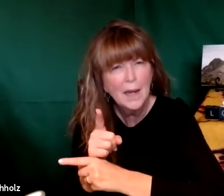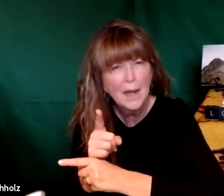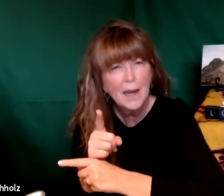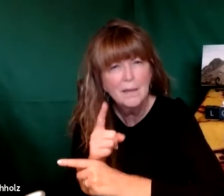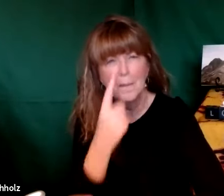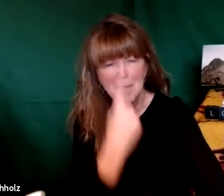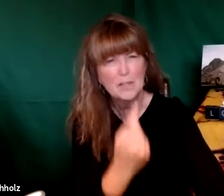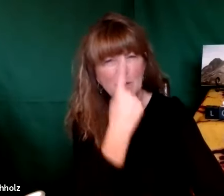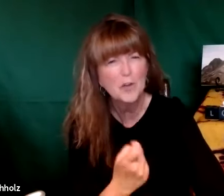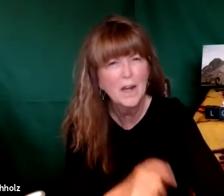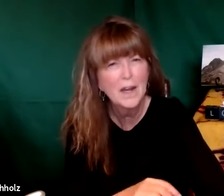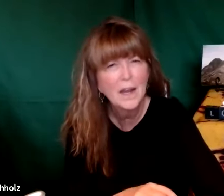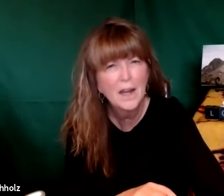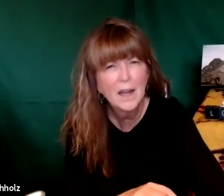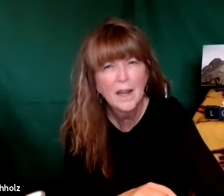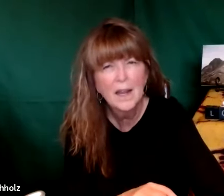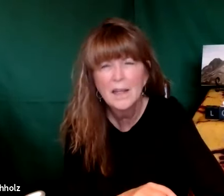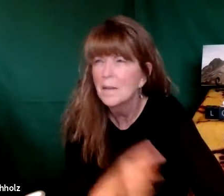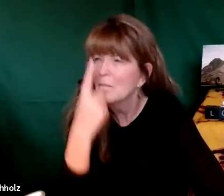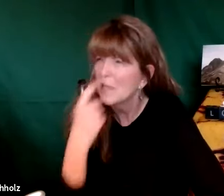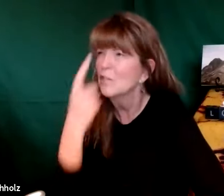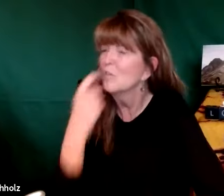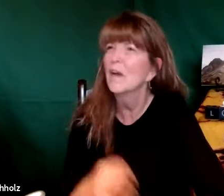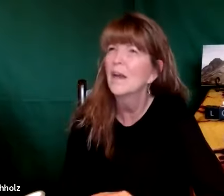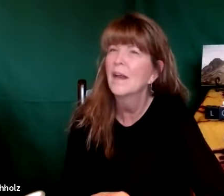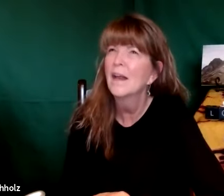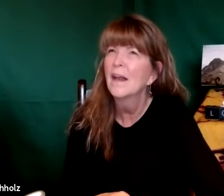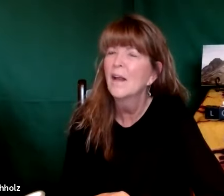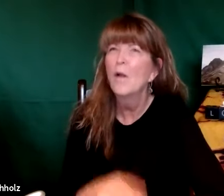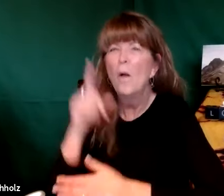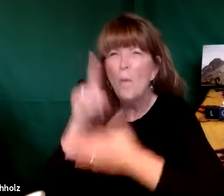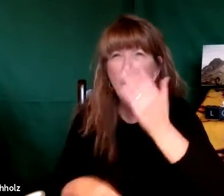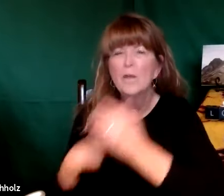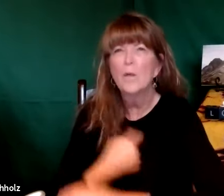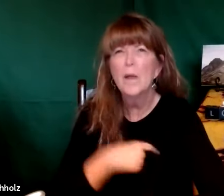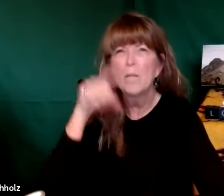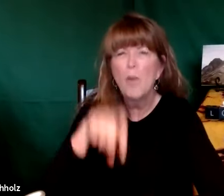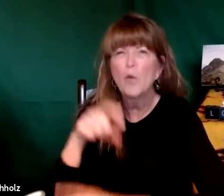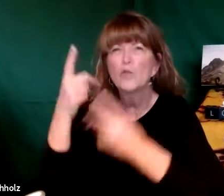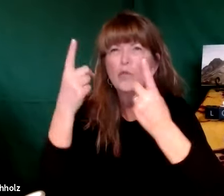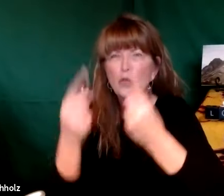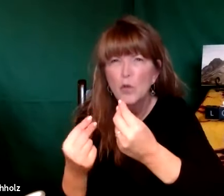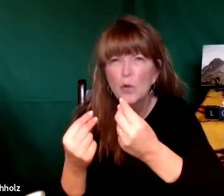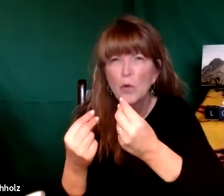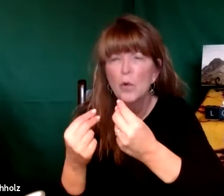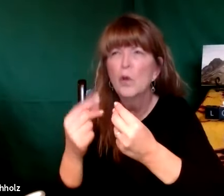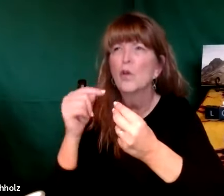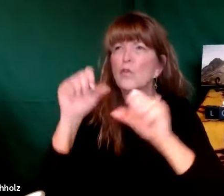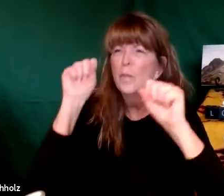and probably we're not doing something right and it's truly a mystery of God the mystery